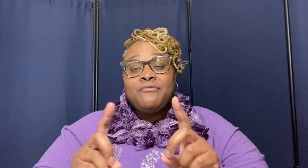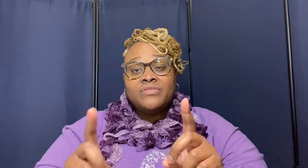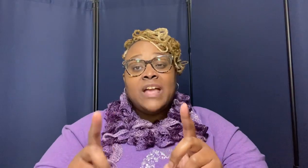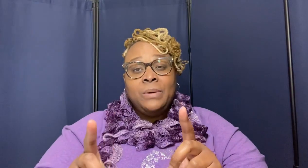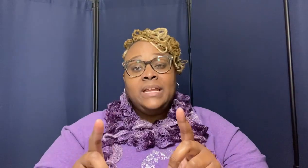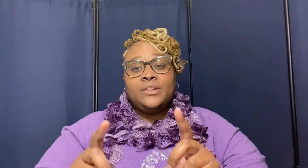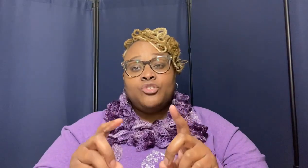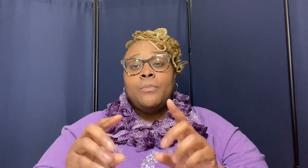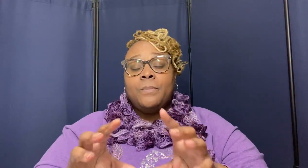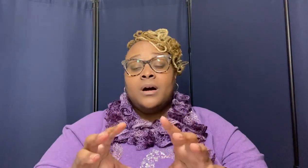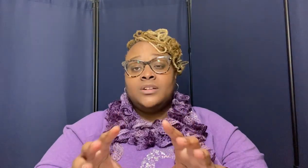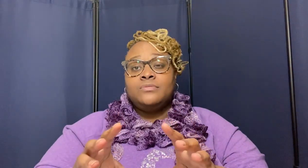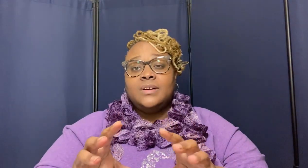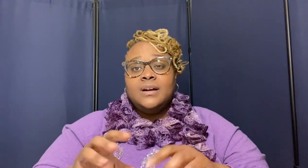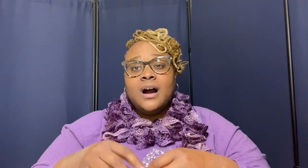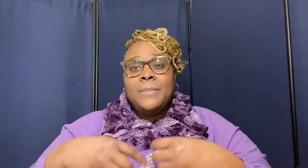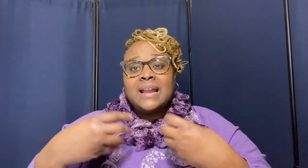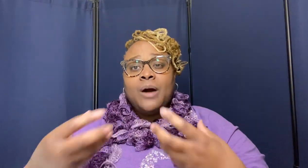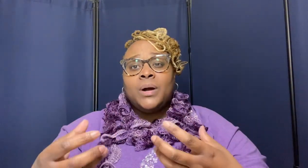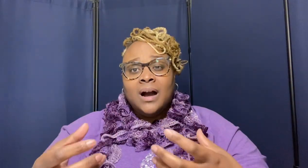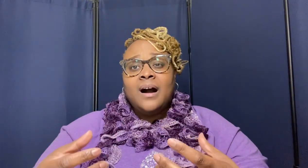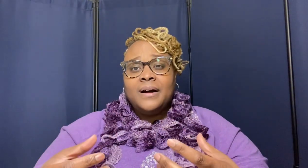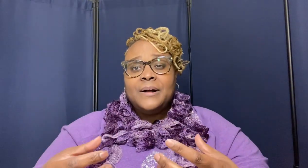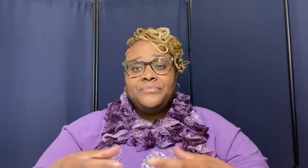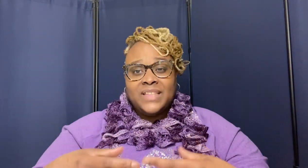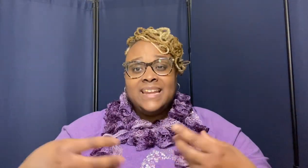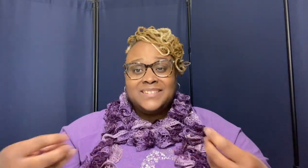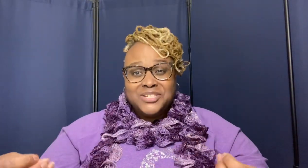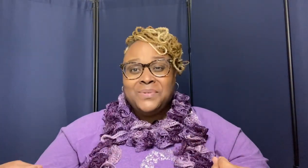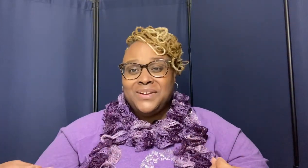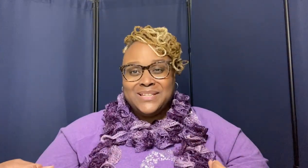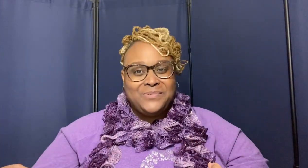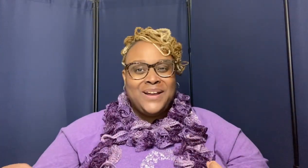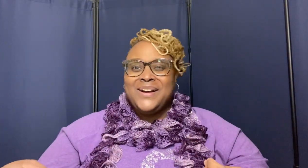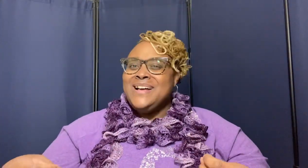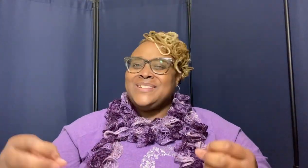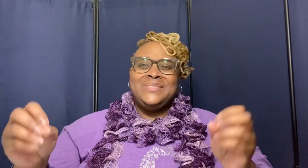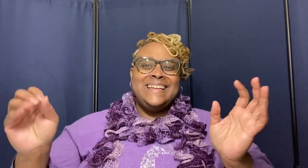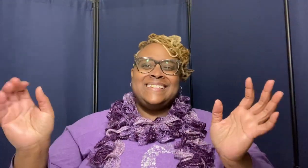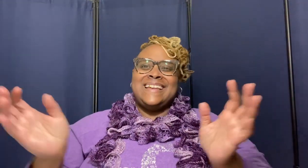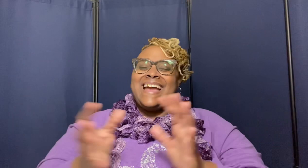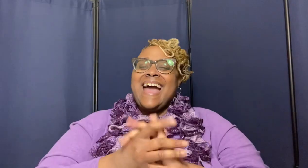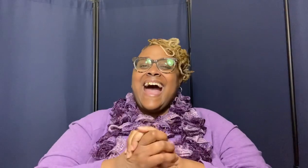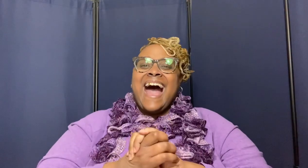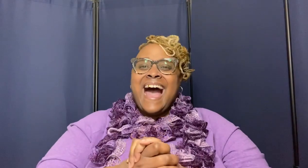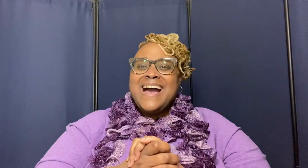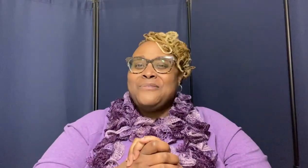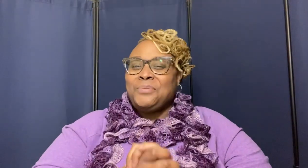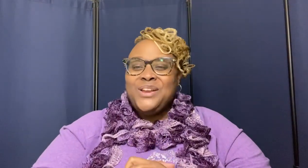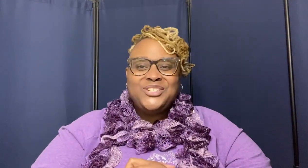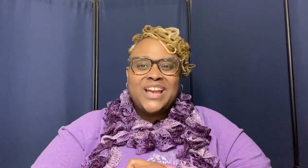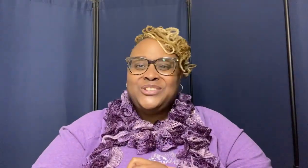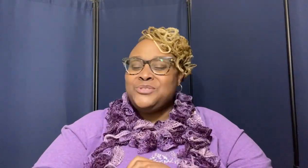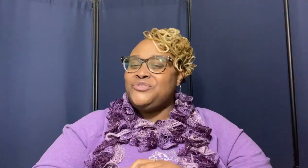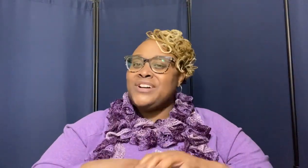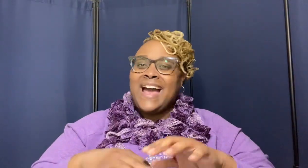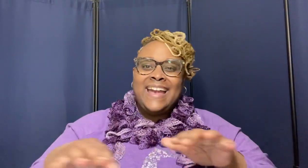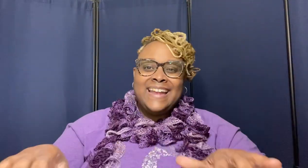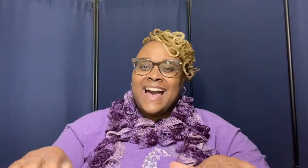everything we need to know about our god that is a spirit as well so listen i appreciate you for hanging out